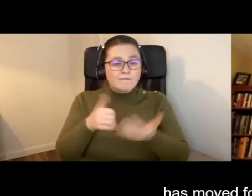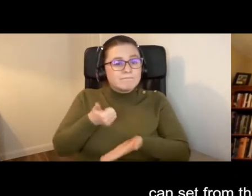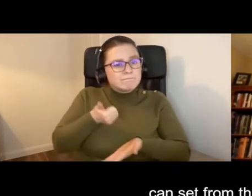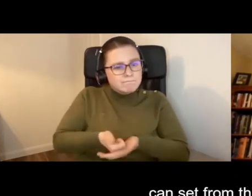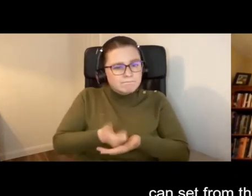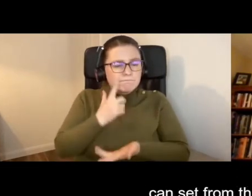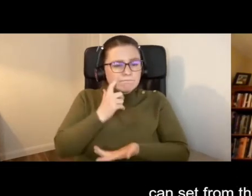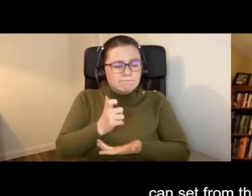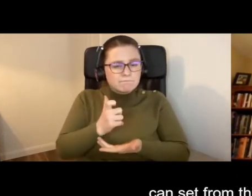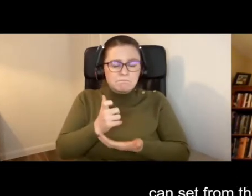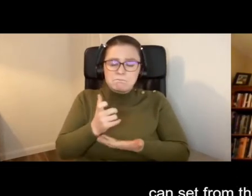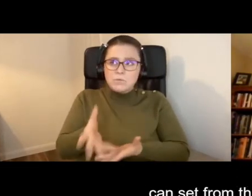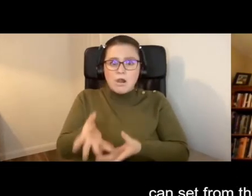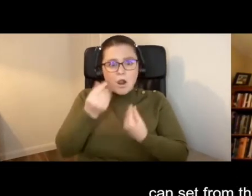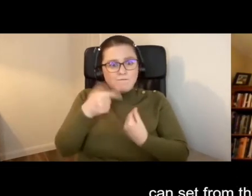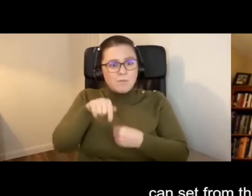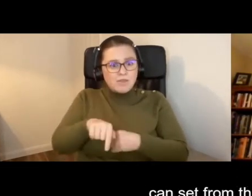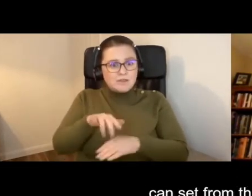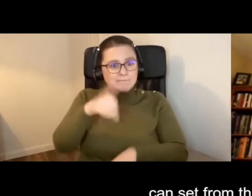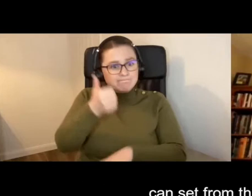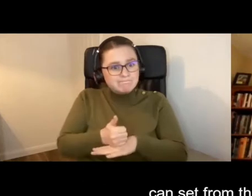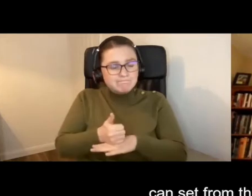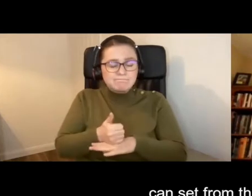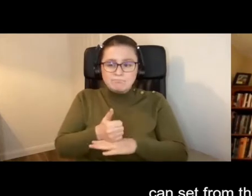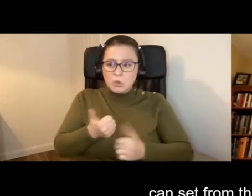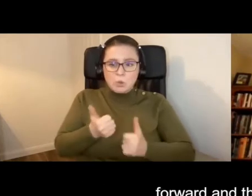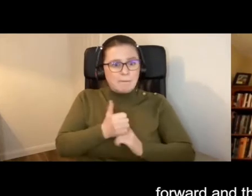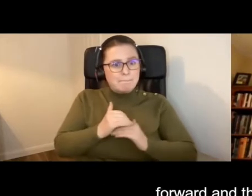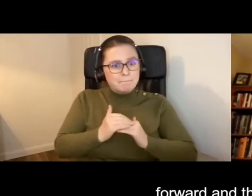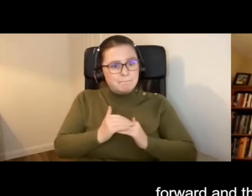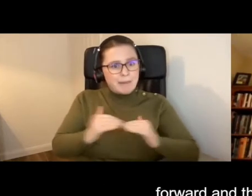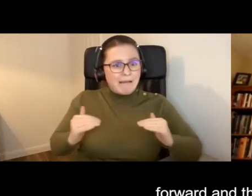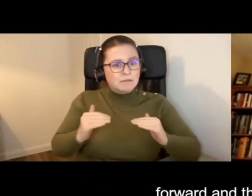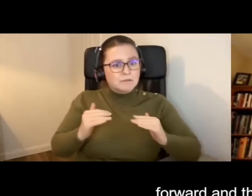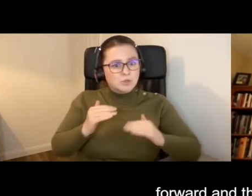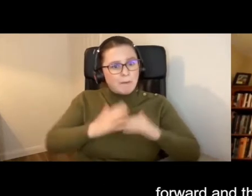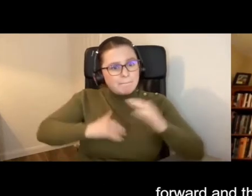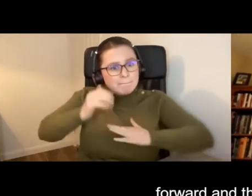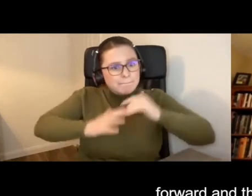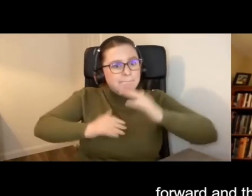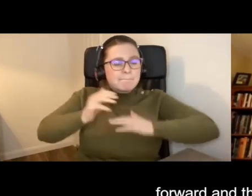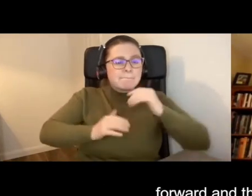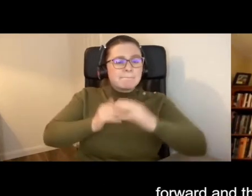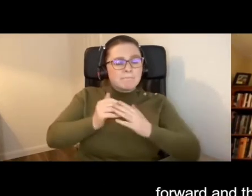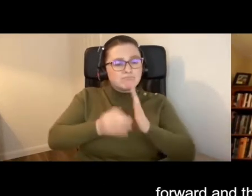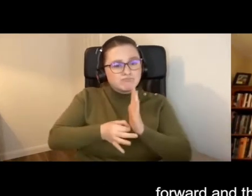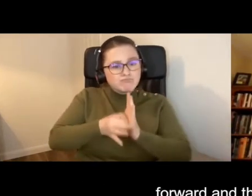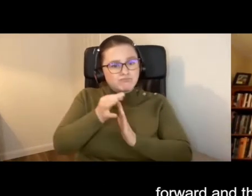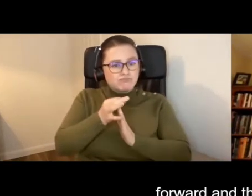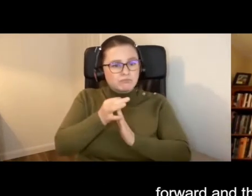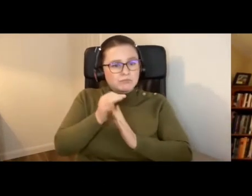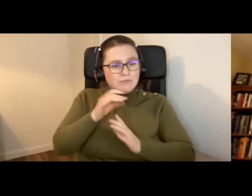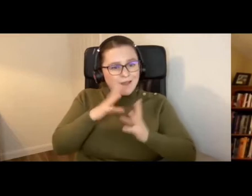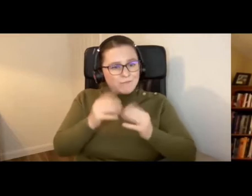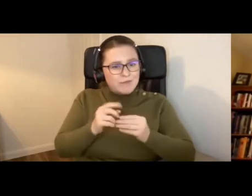we can set from this a base camp where we can go forward and then start to climb the mountain.